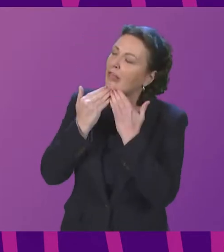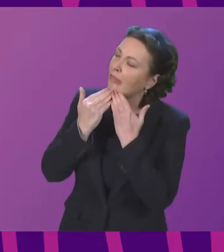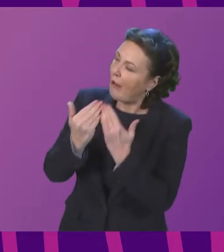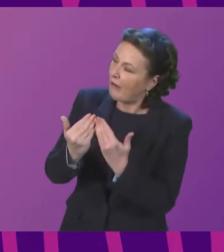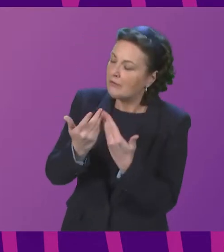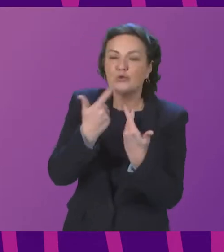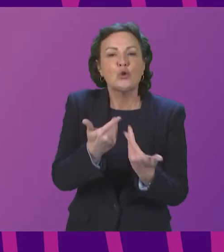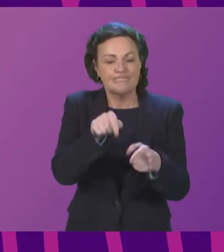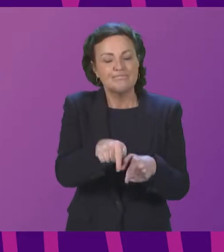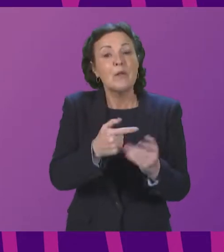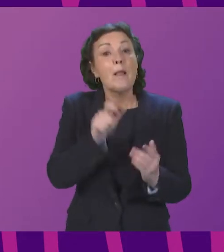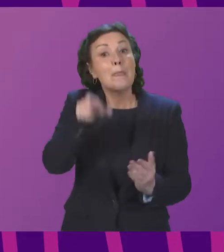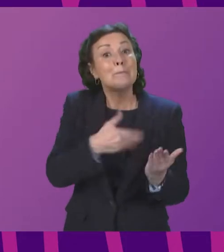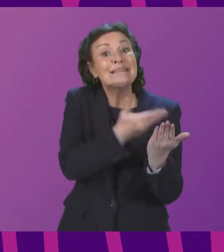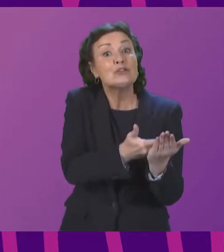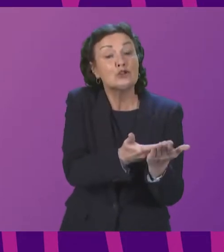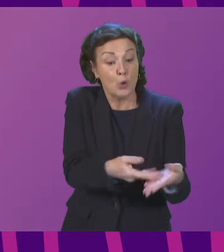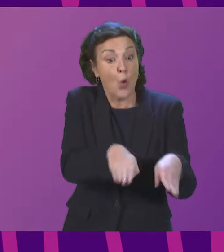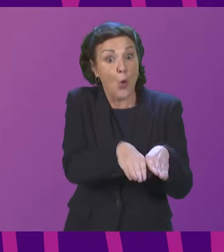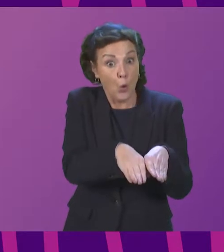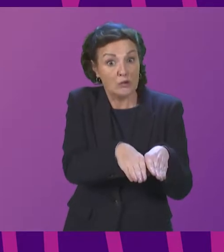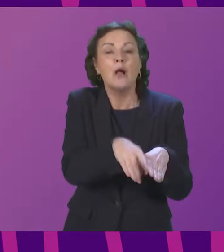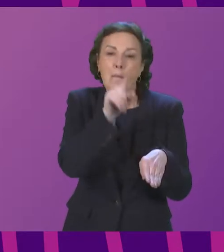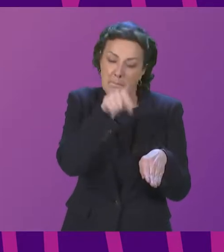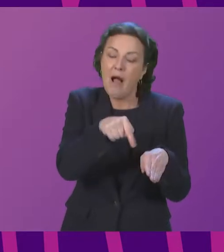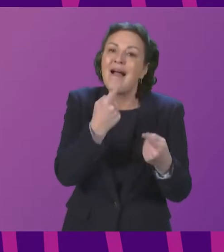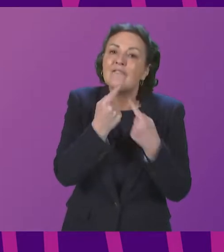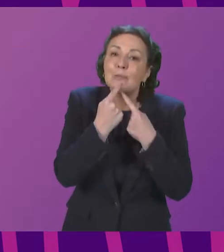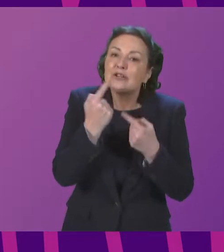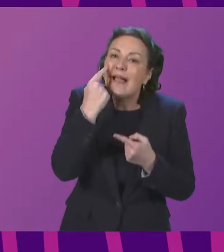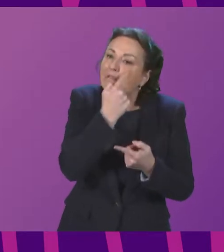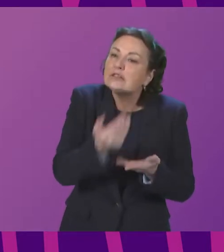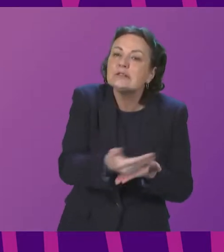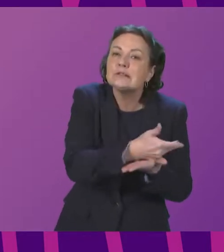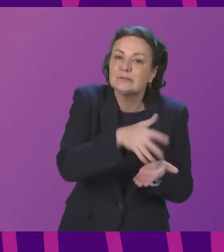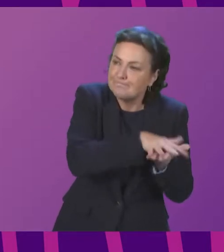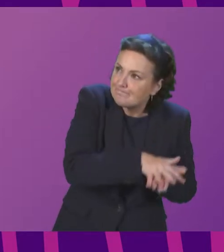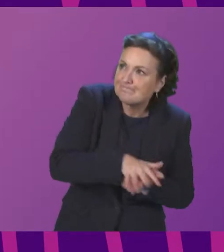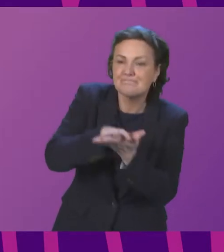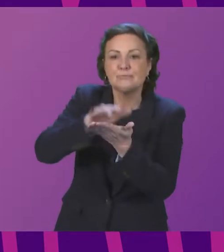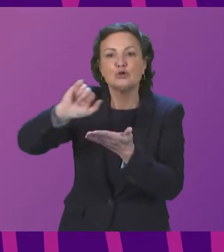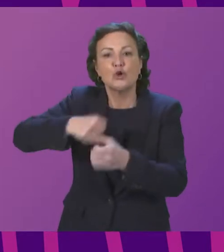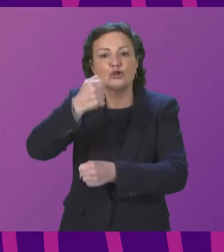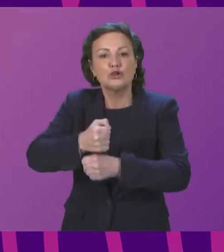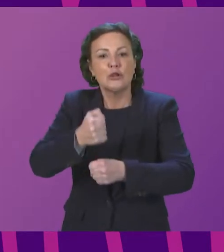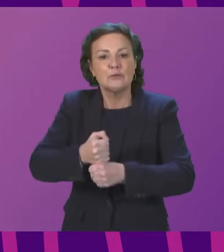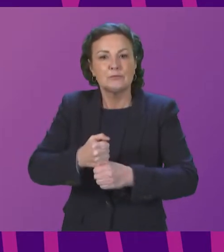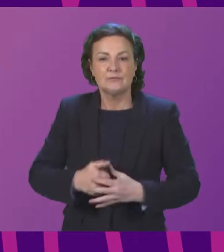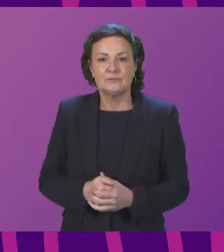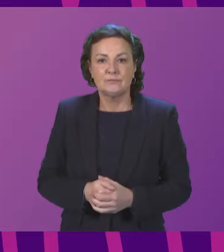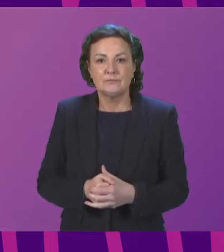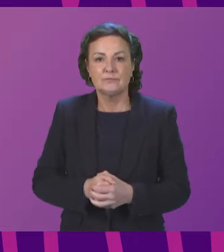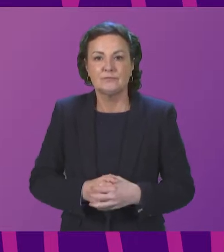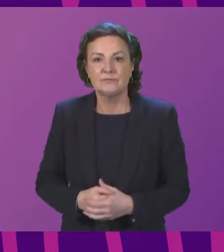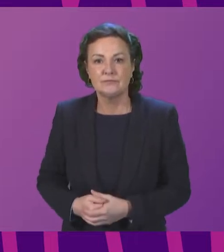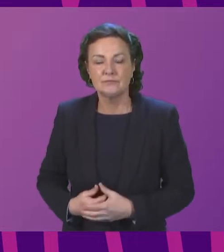much so we'll close the petition and forward that evidence to the scottish government uh based on their commitment to undertake a forthcoming